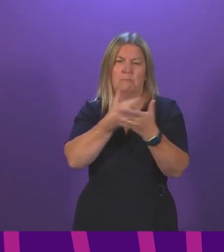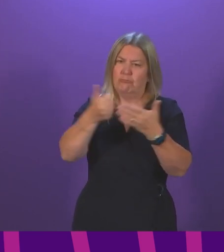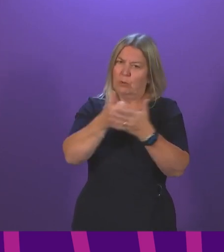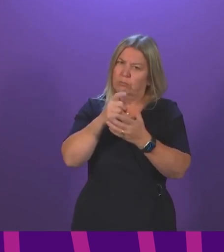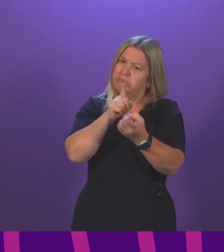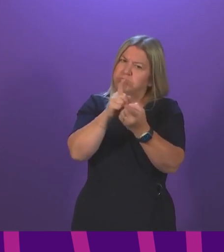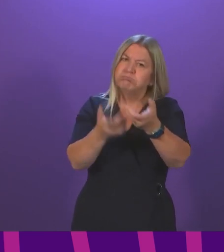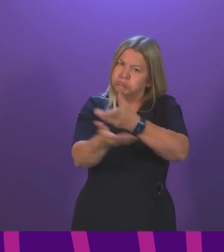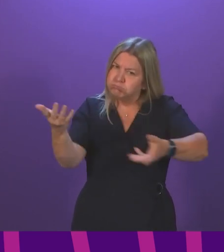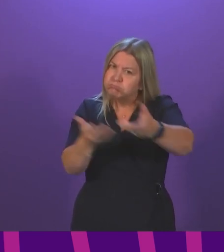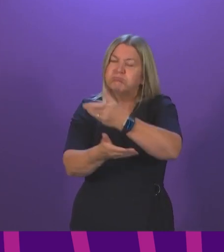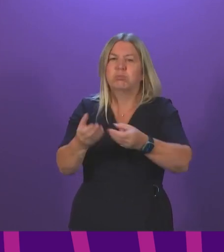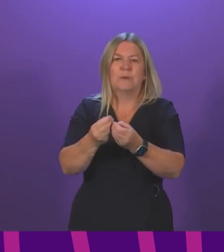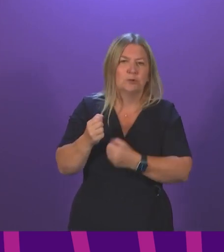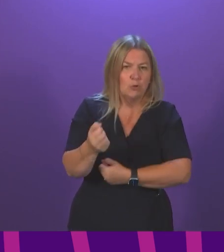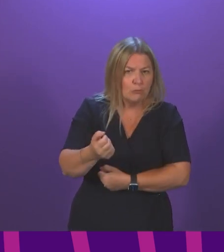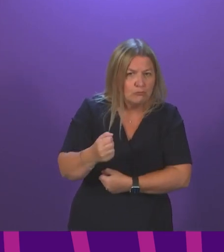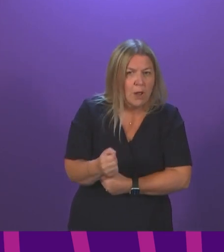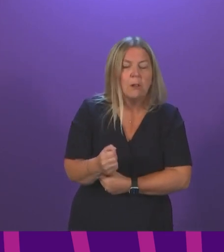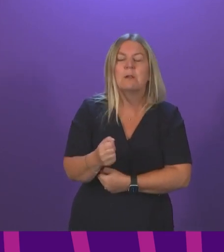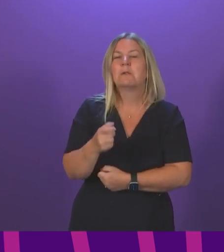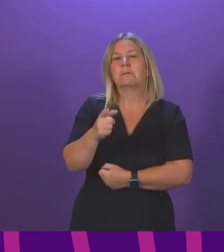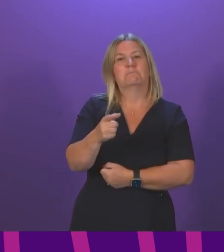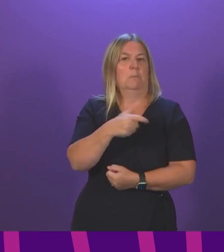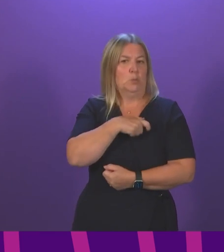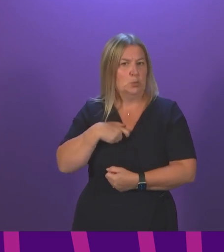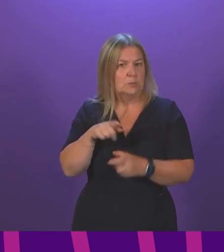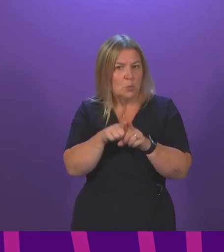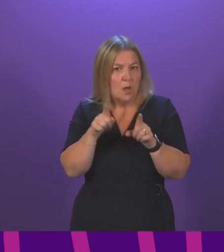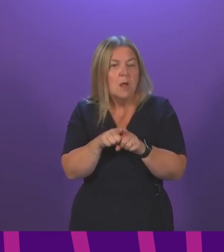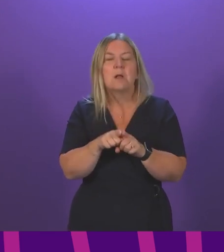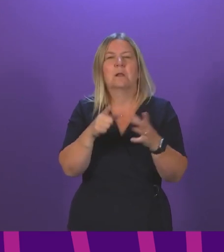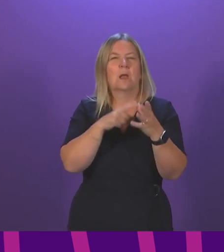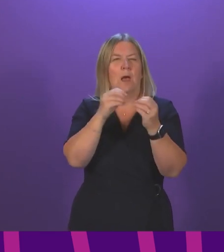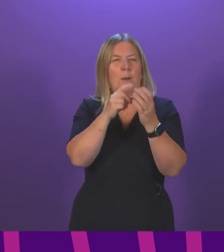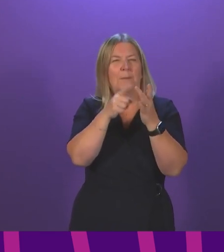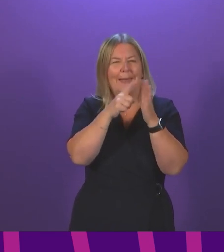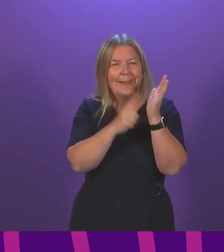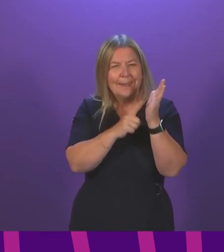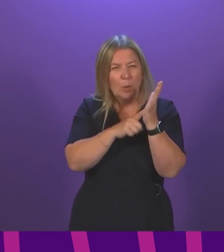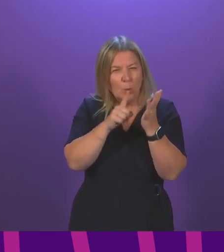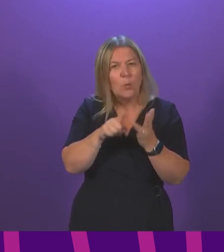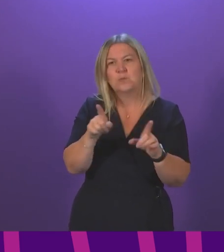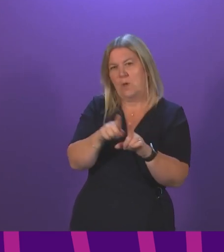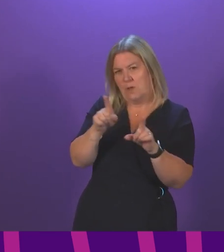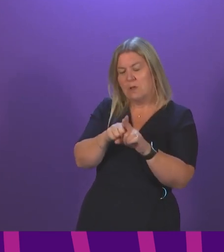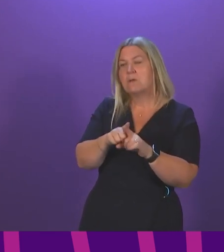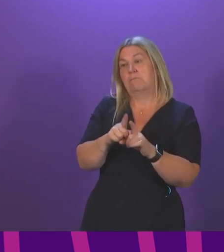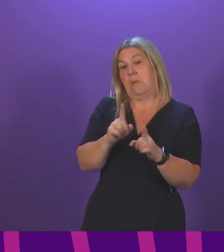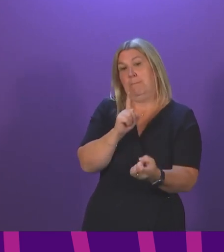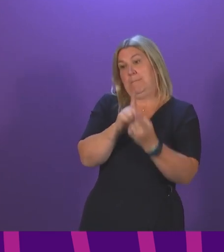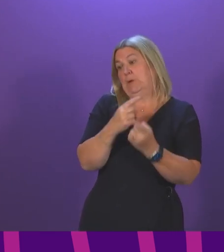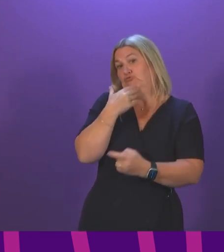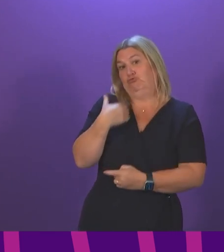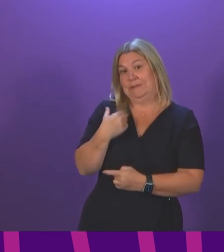met with trade union representatives on the 24th of June, subsequently with Abelio. I met with the Scottish Trade Union Congress on